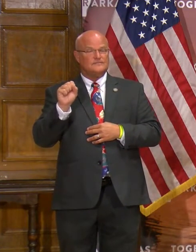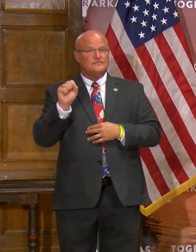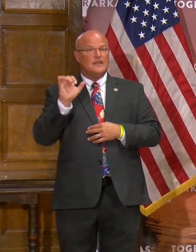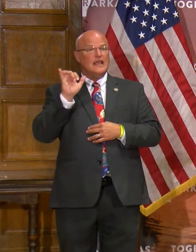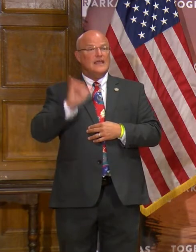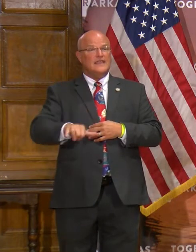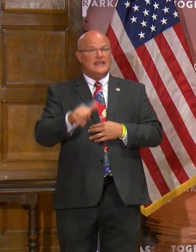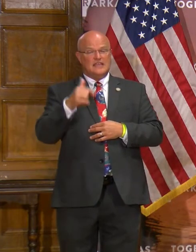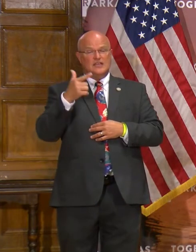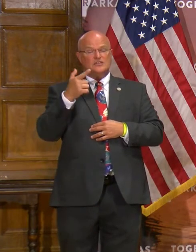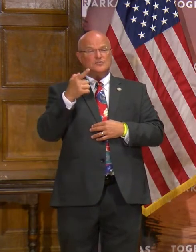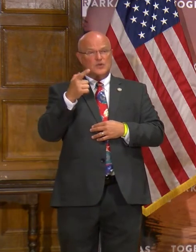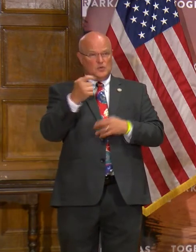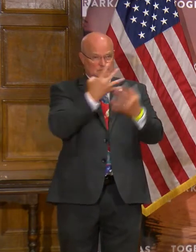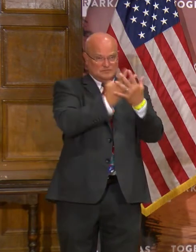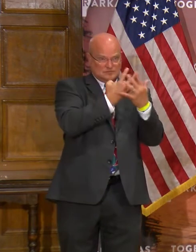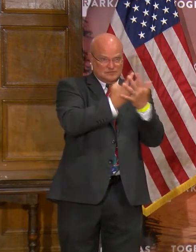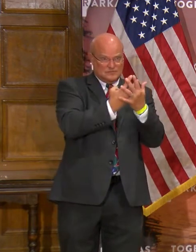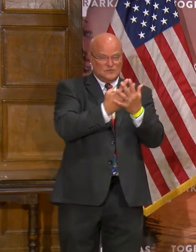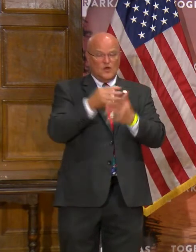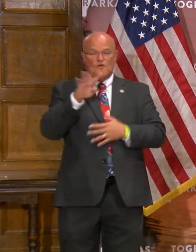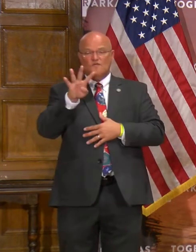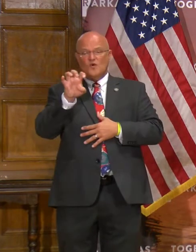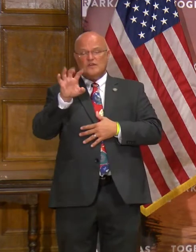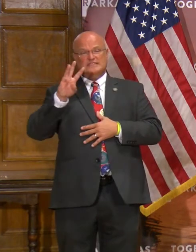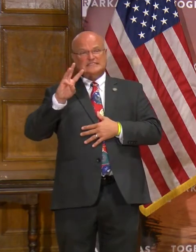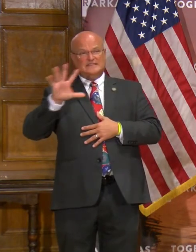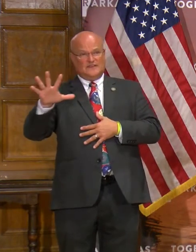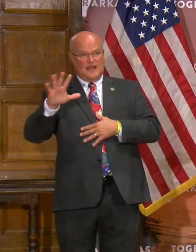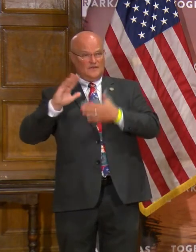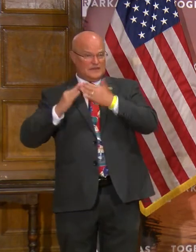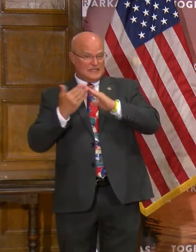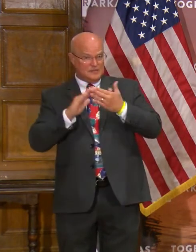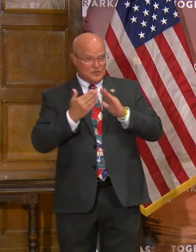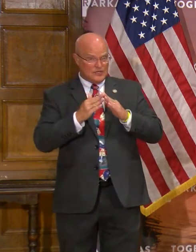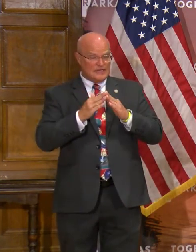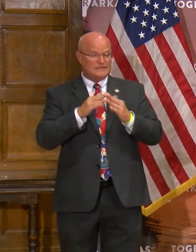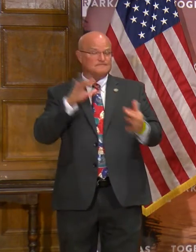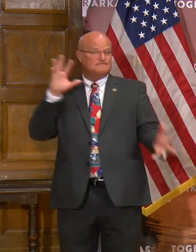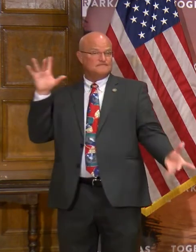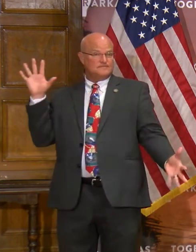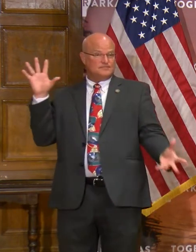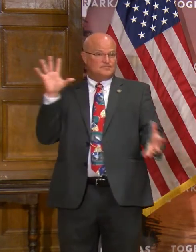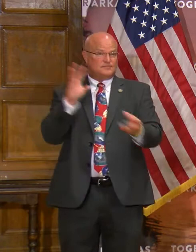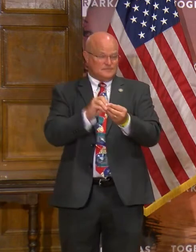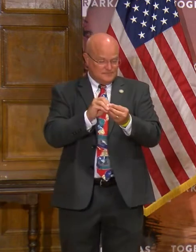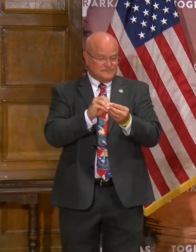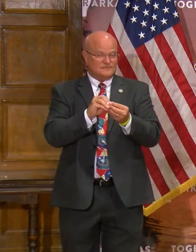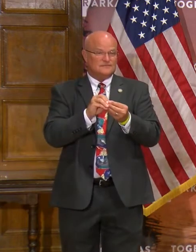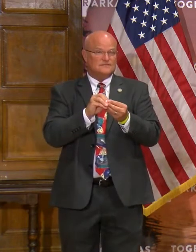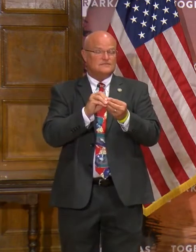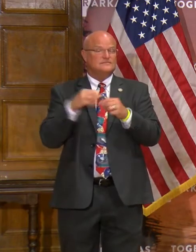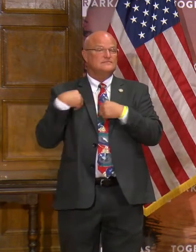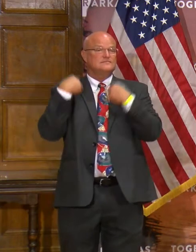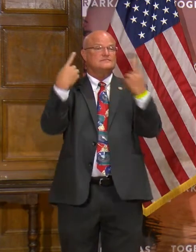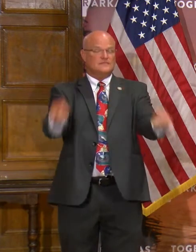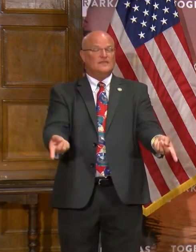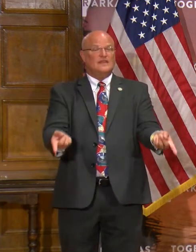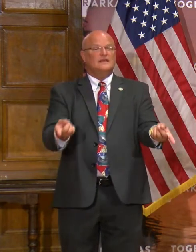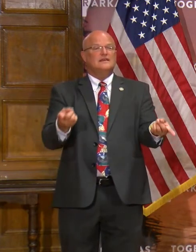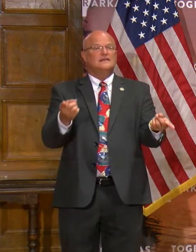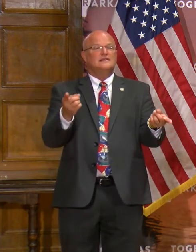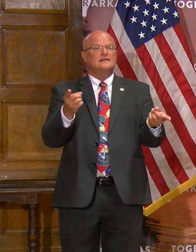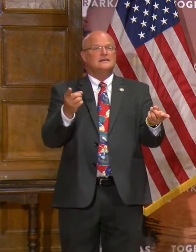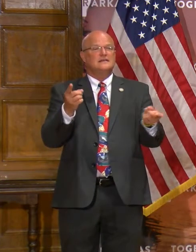is 21 correctional and 465 in the community. That brings us cumulative total of cases